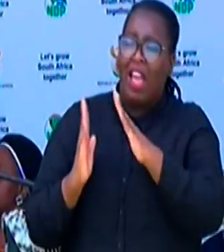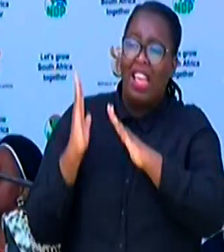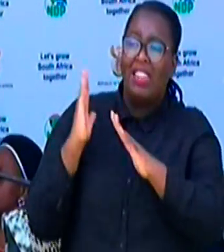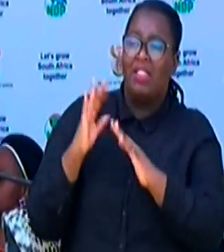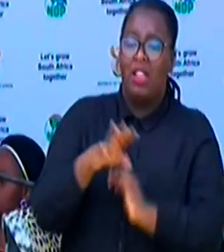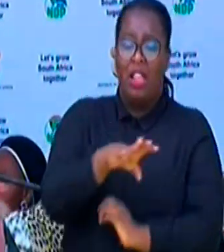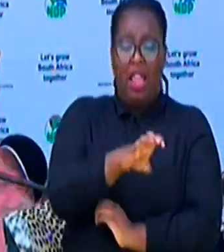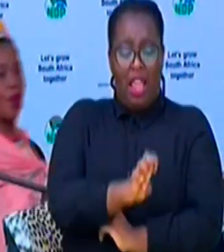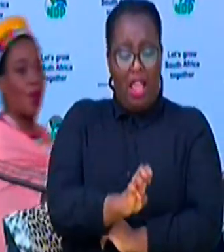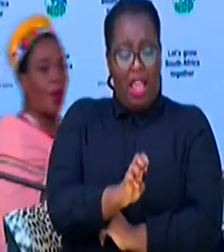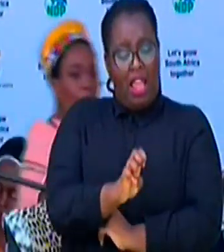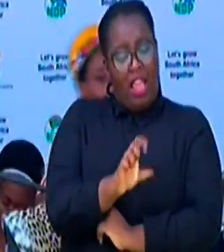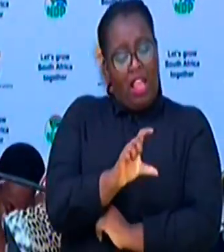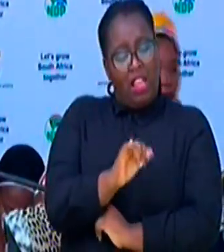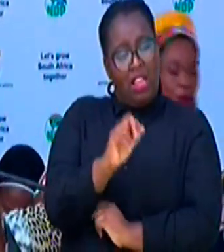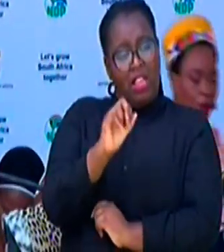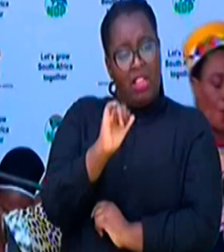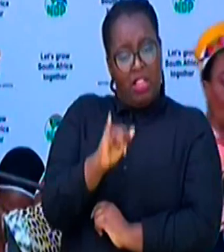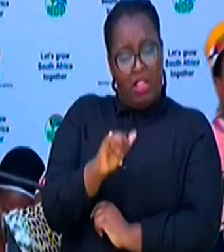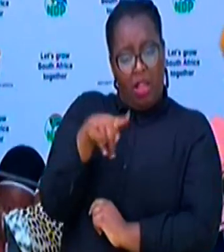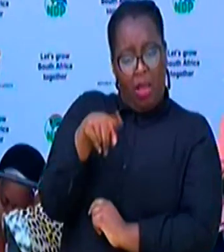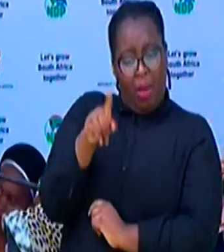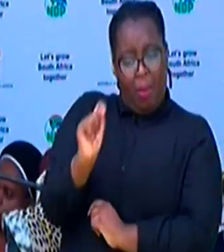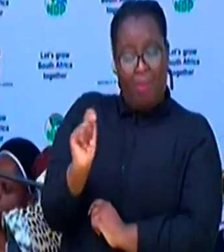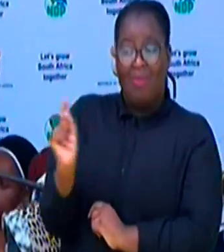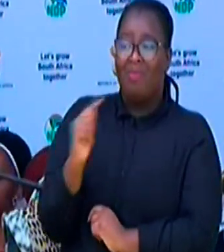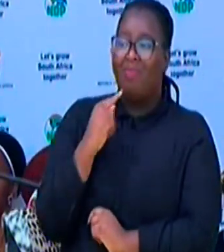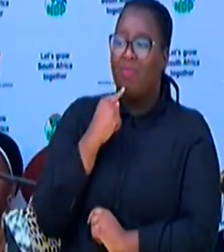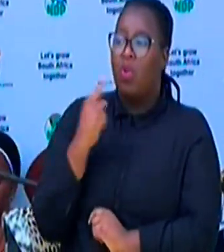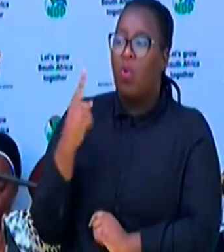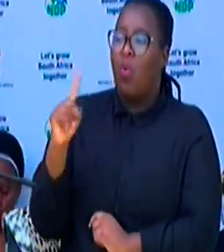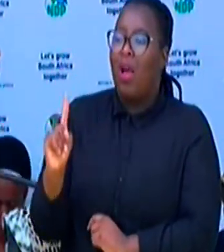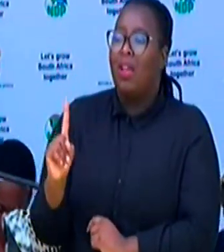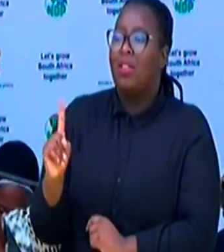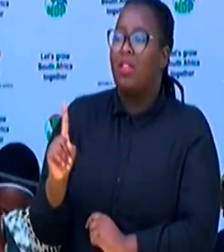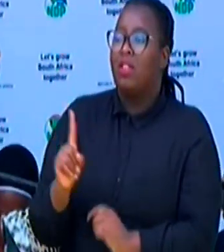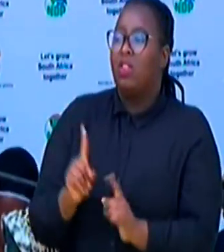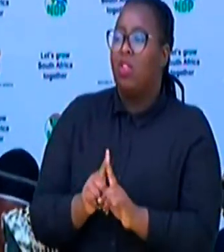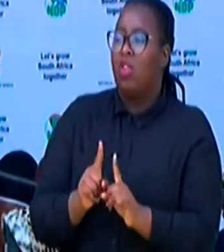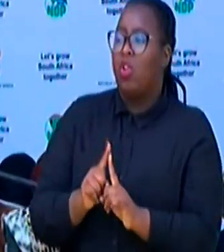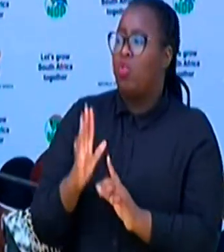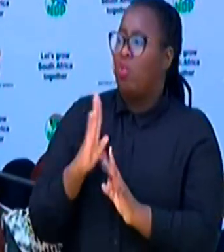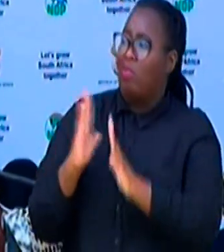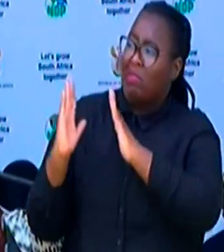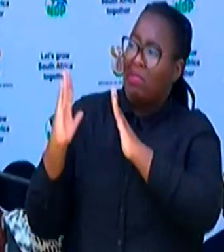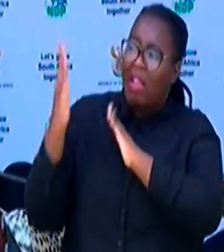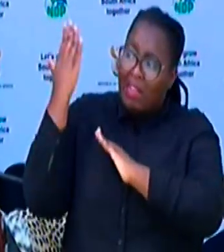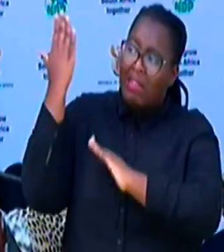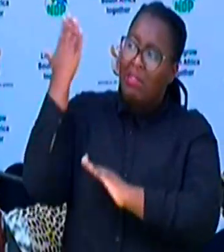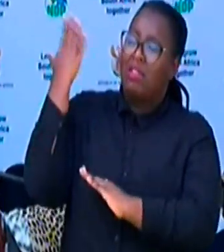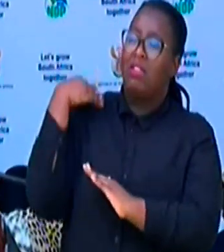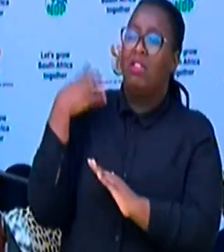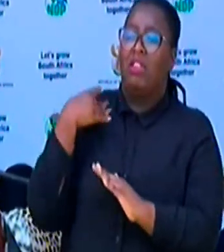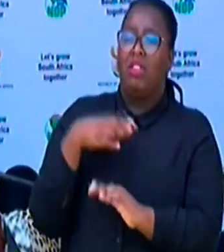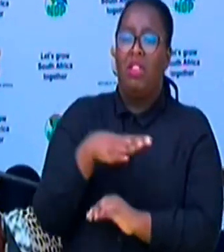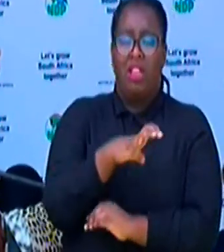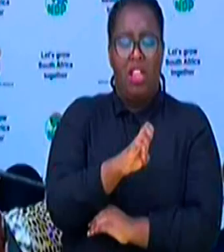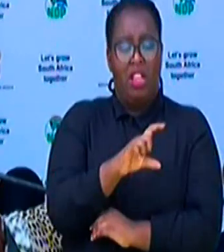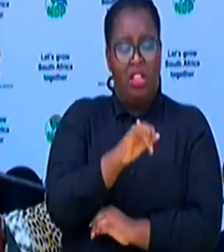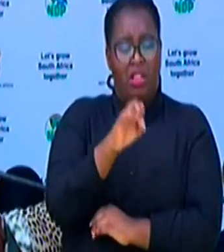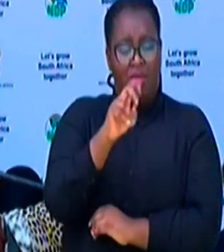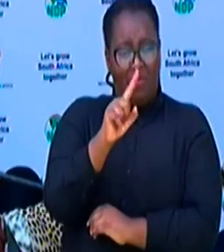postulate as follows regarding what the ancient Egyptians called Mart,